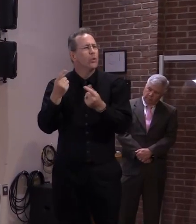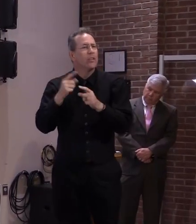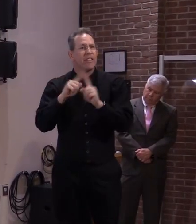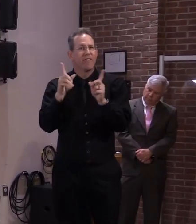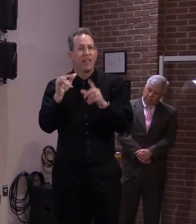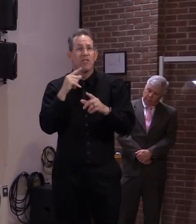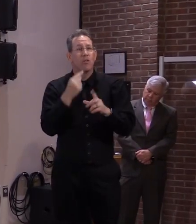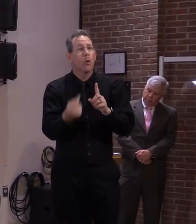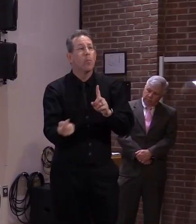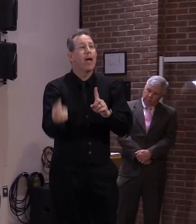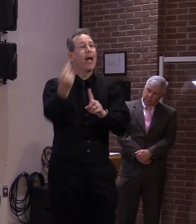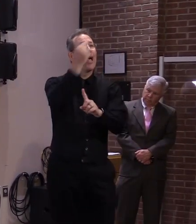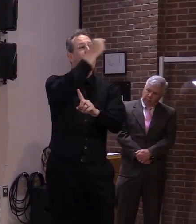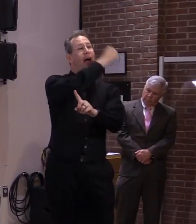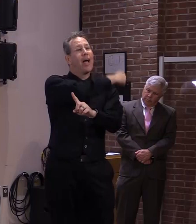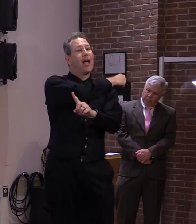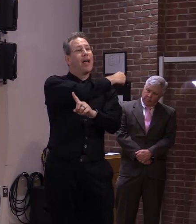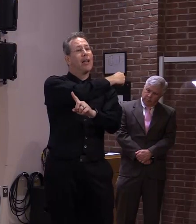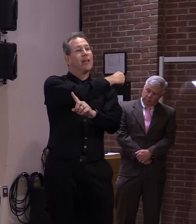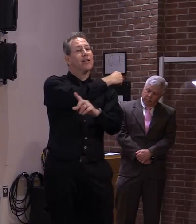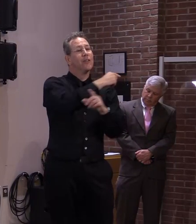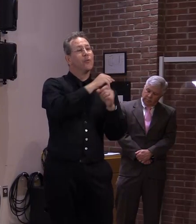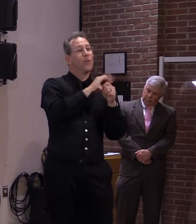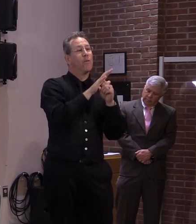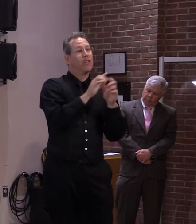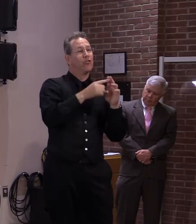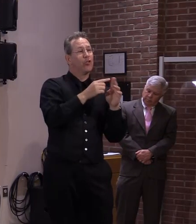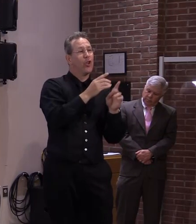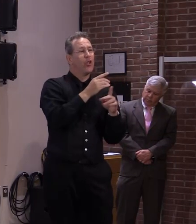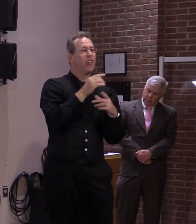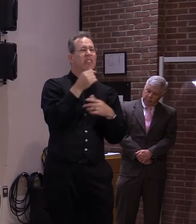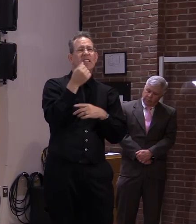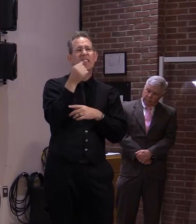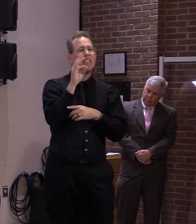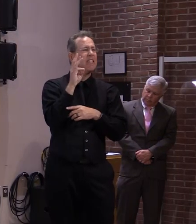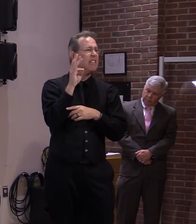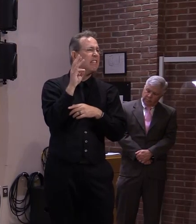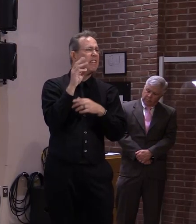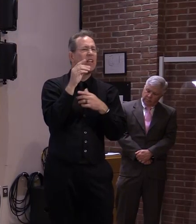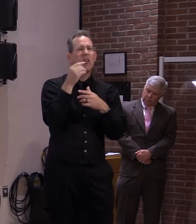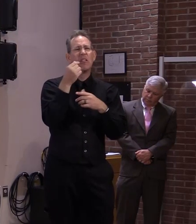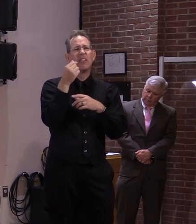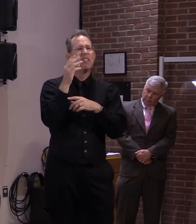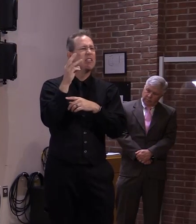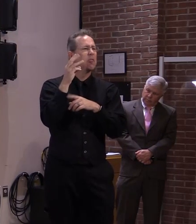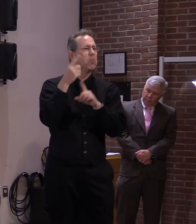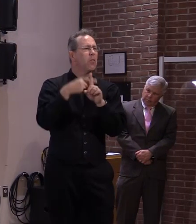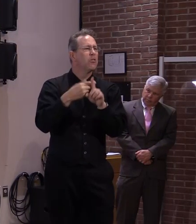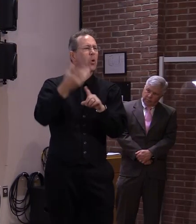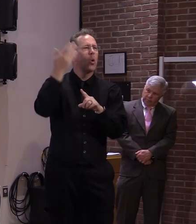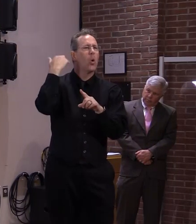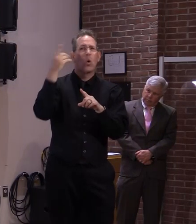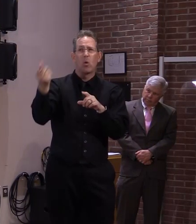maybe even 24 months and prepare and and respond to this pandemic